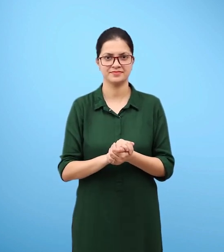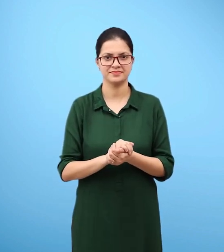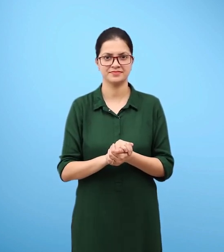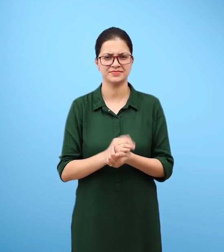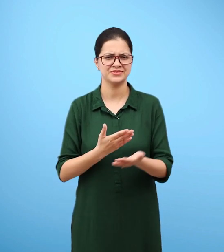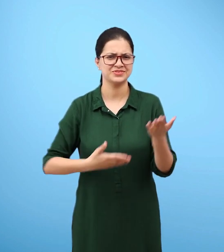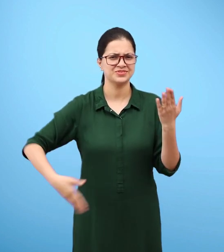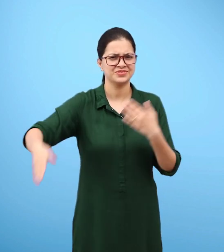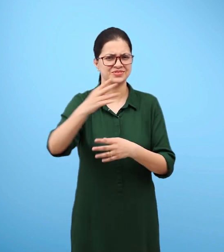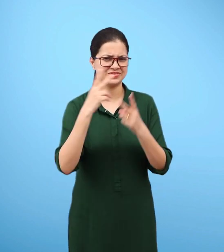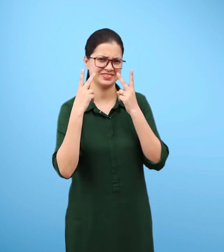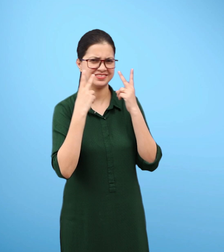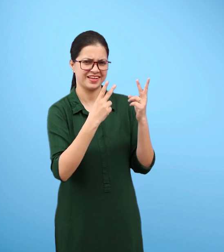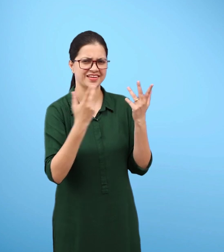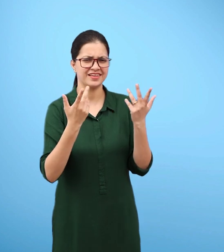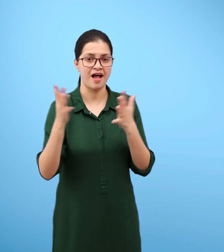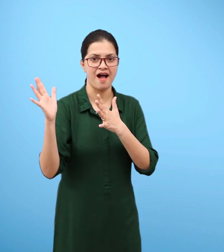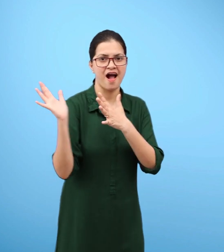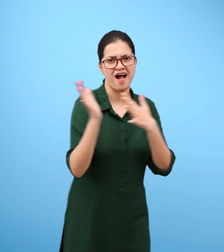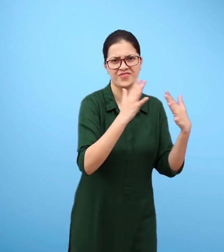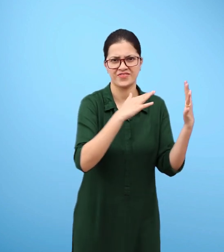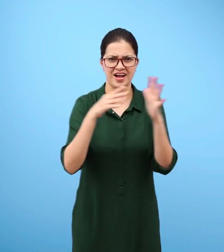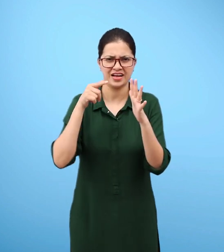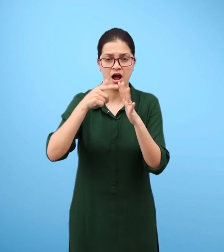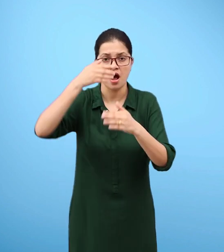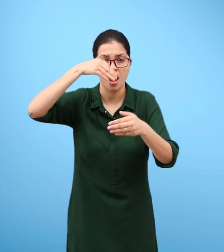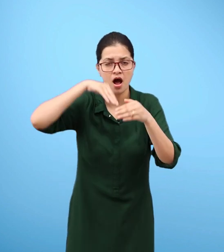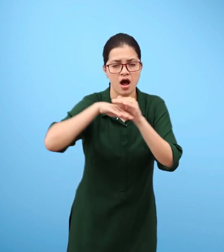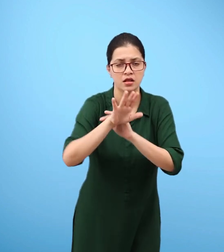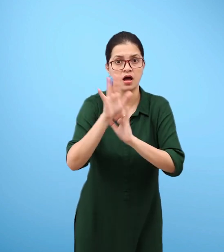We see that air contains mostly nitrogen and oxygen.